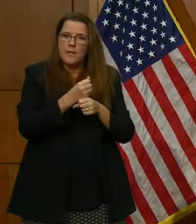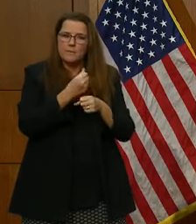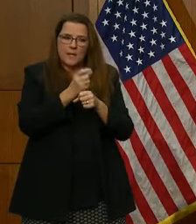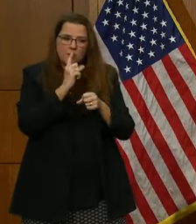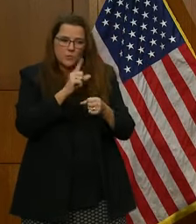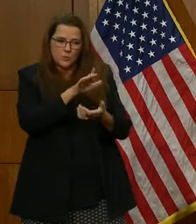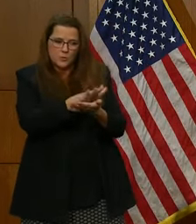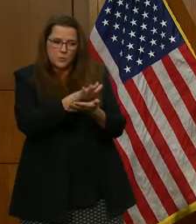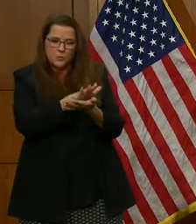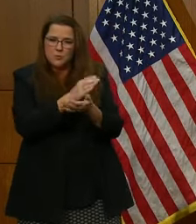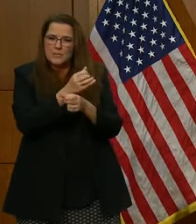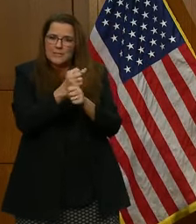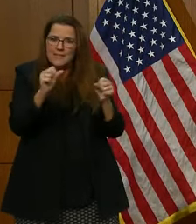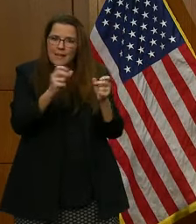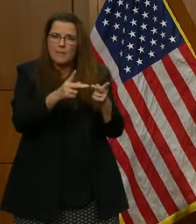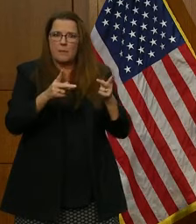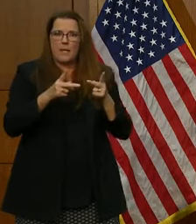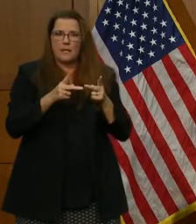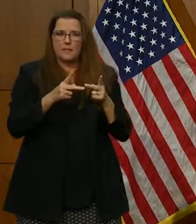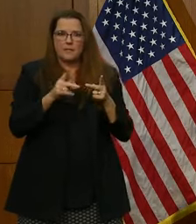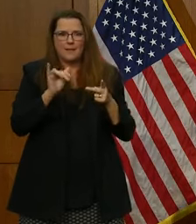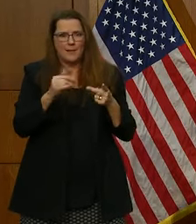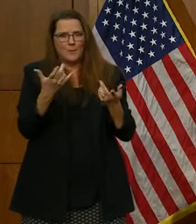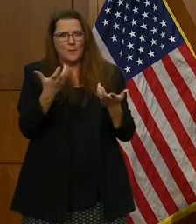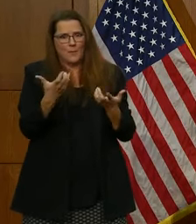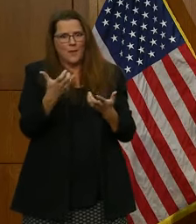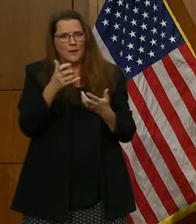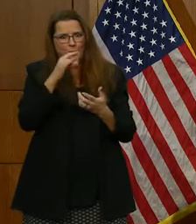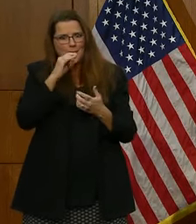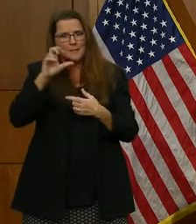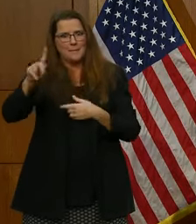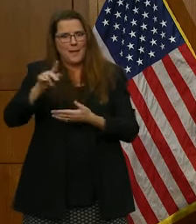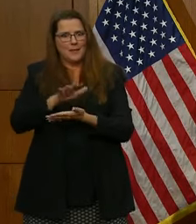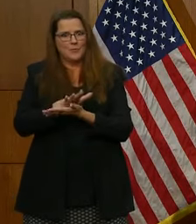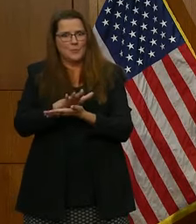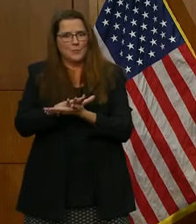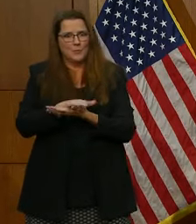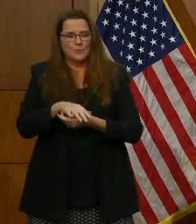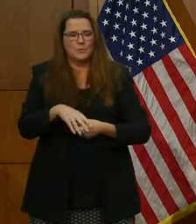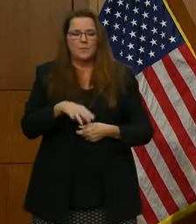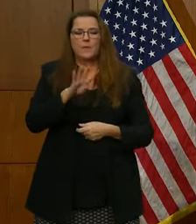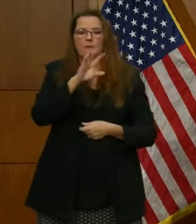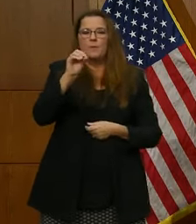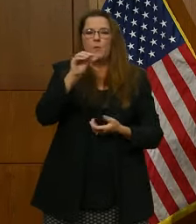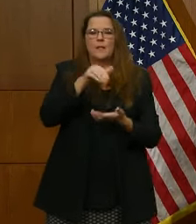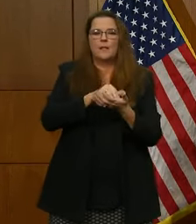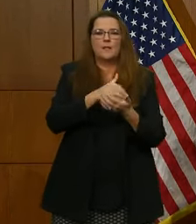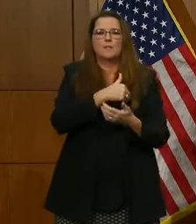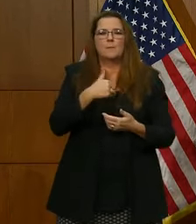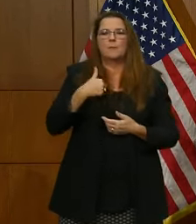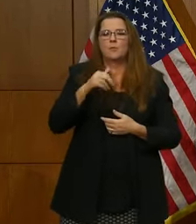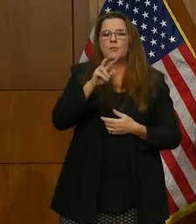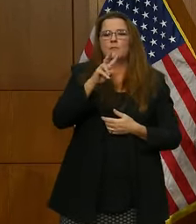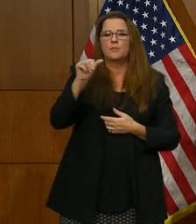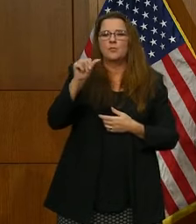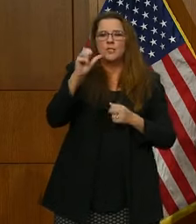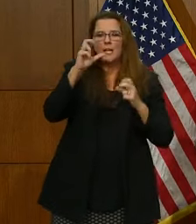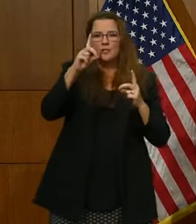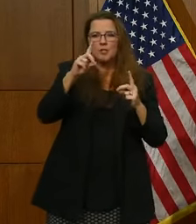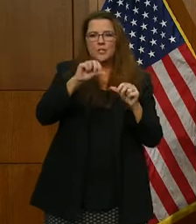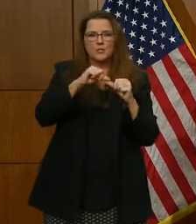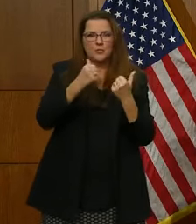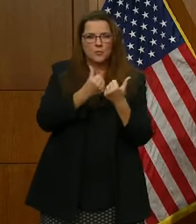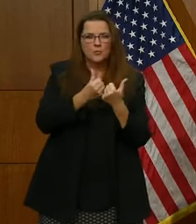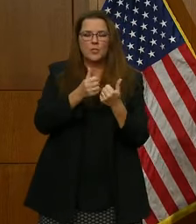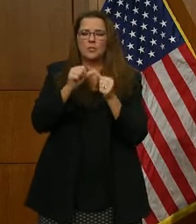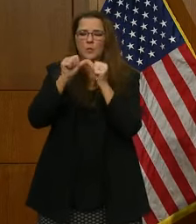safe places to be where we all want them to be. The 40,000 members of the Virginia Education Association will continue